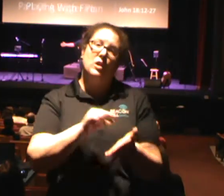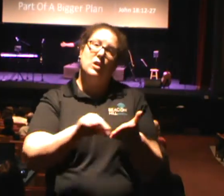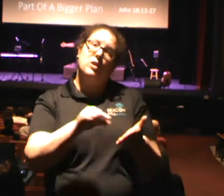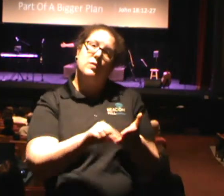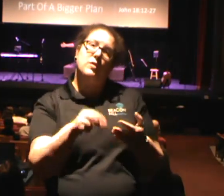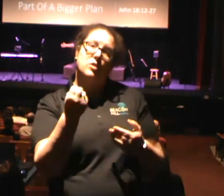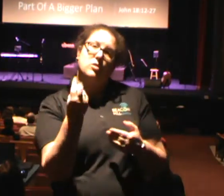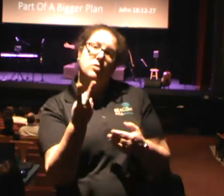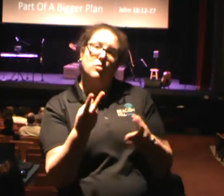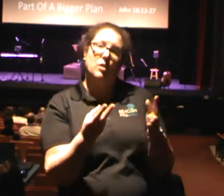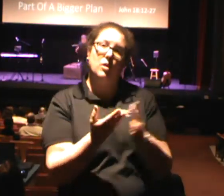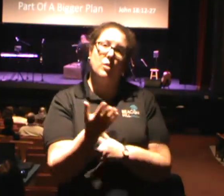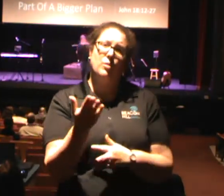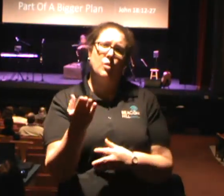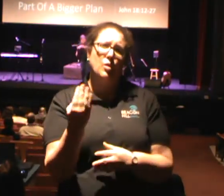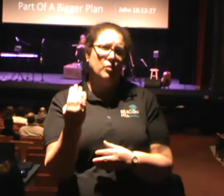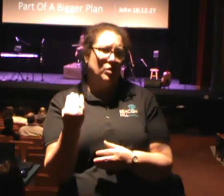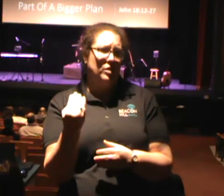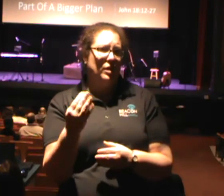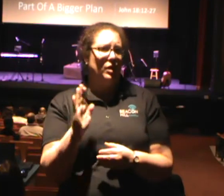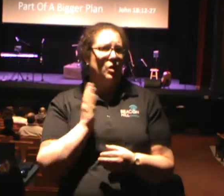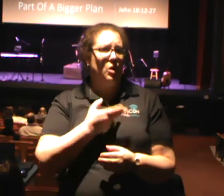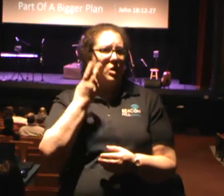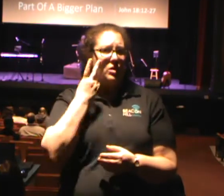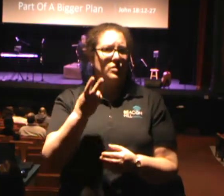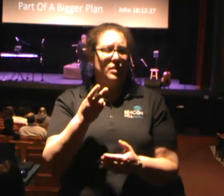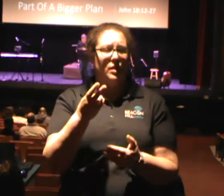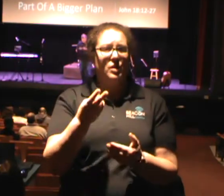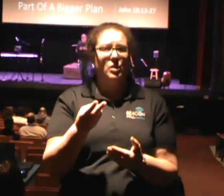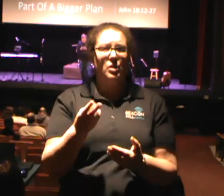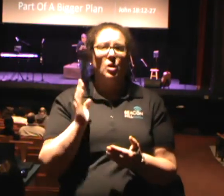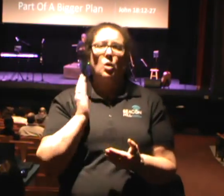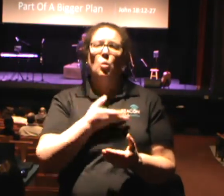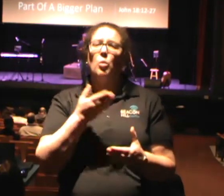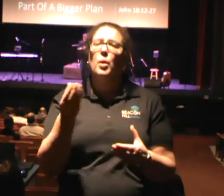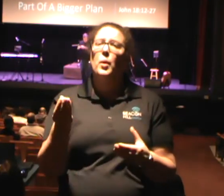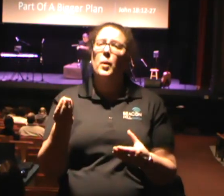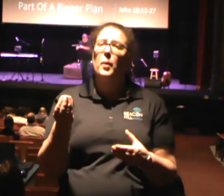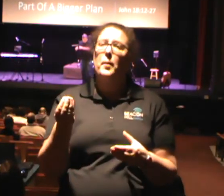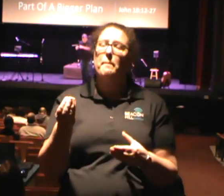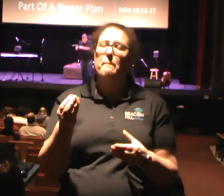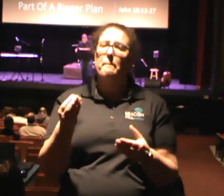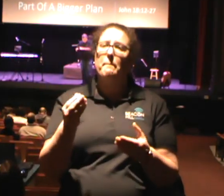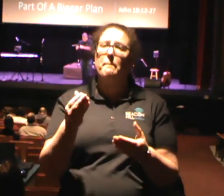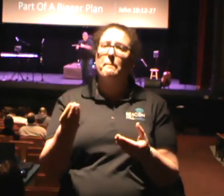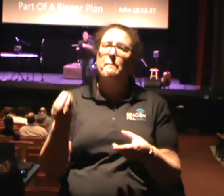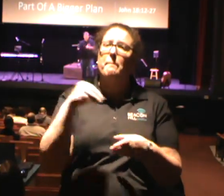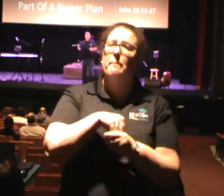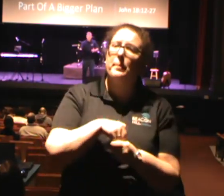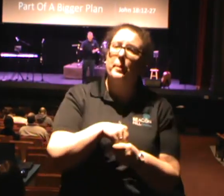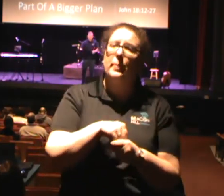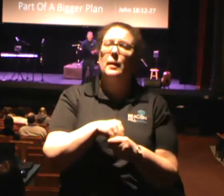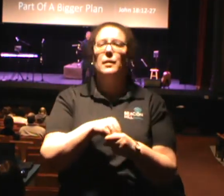plan. We are going to see Peter's descent here in a minute, but before we get there, we see what's happening with Jesus. Is